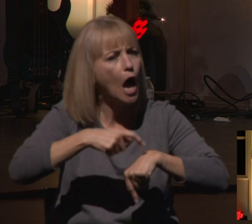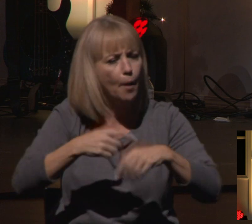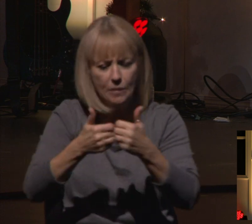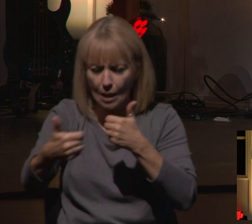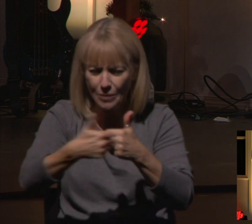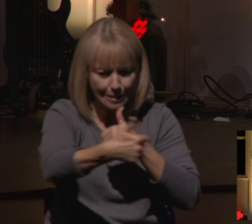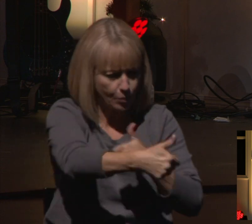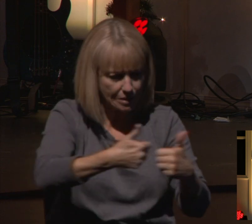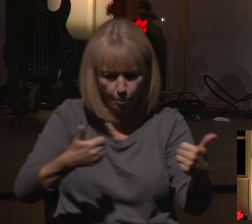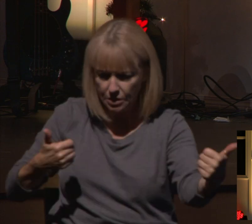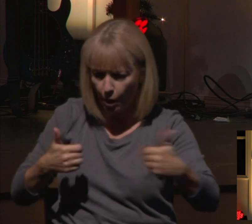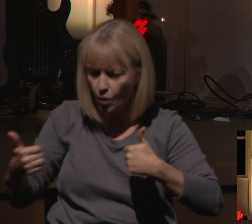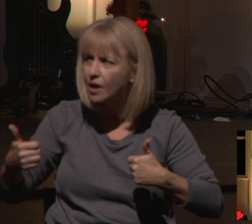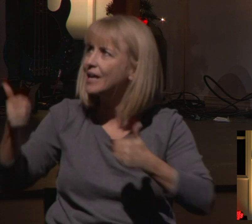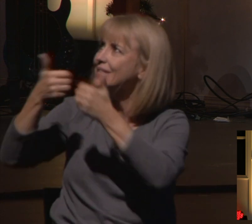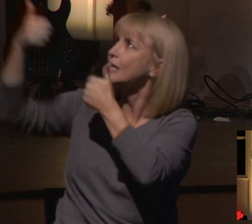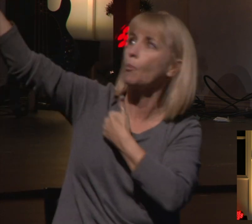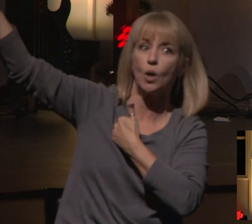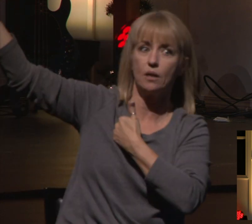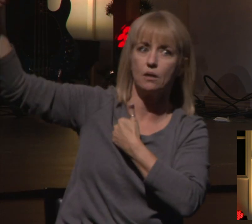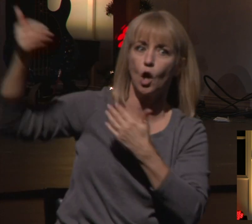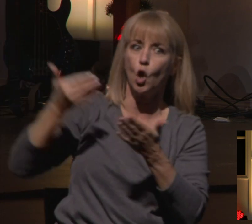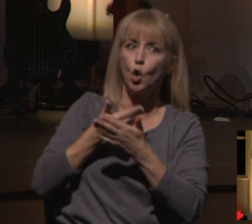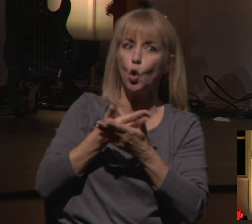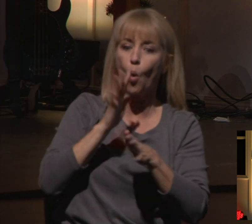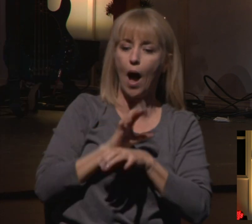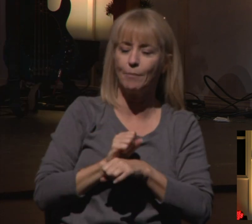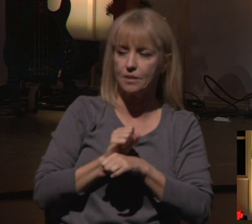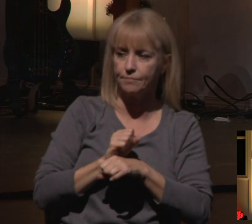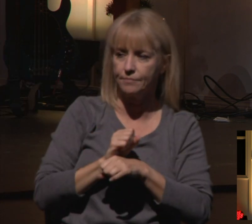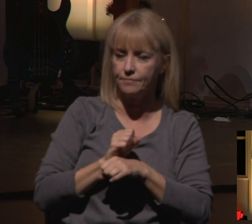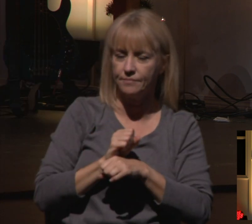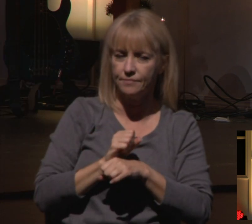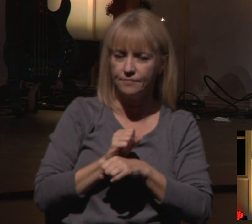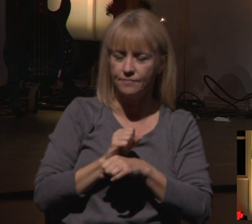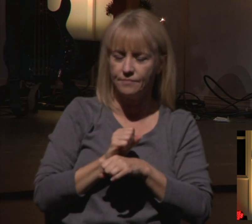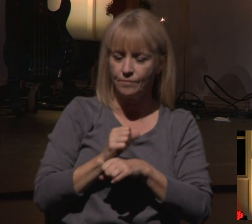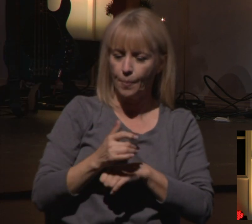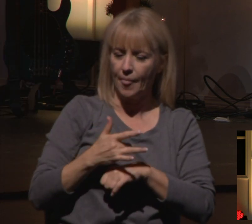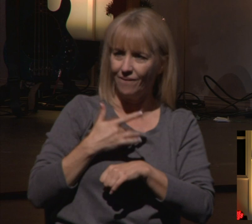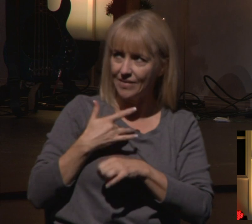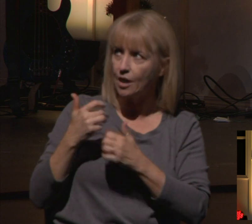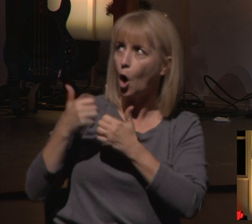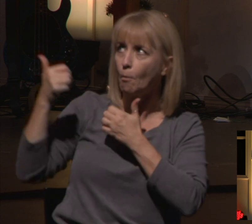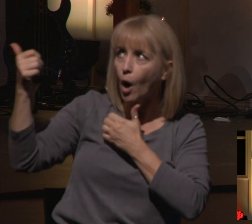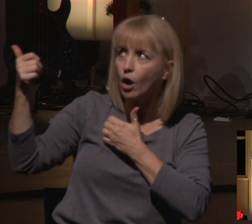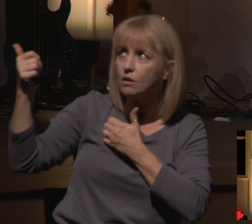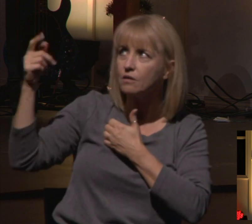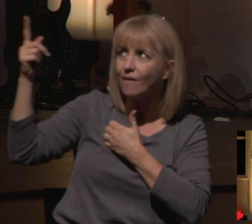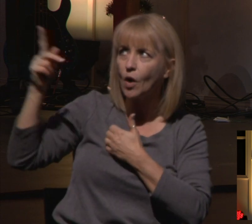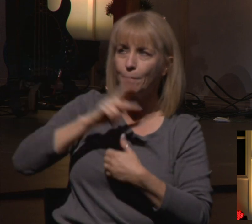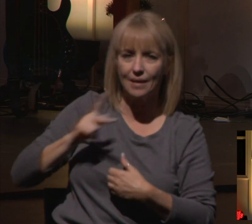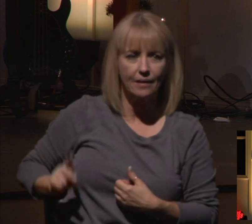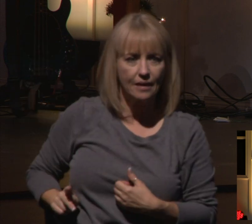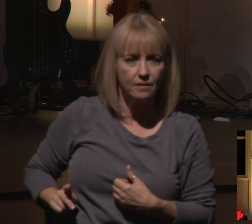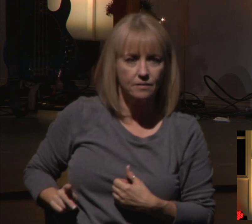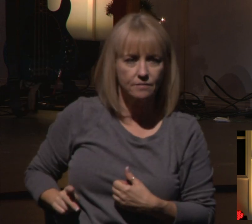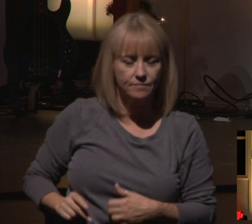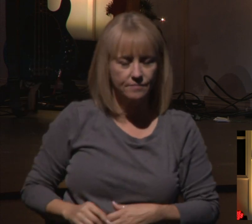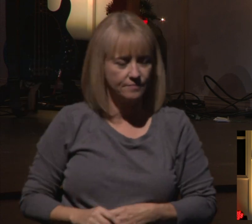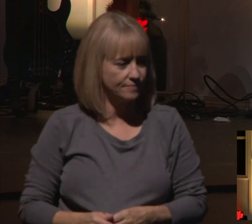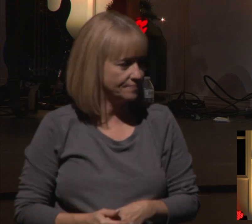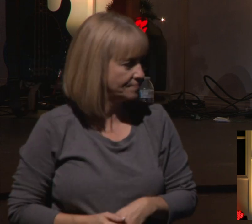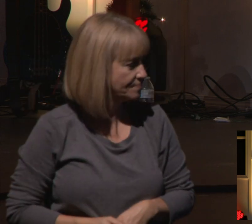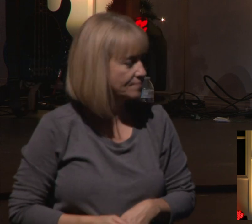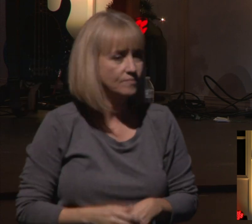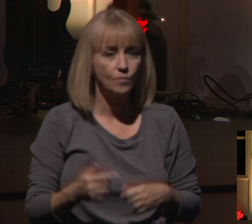developed some new habits. And these habits have began to distance us from our king. We're working from home. We used to be